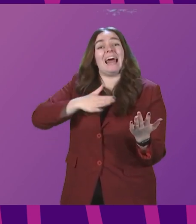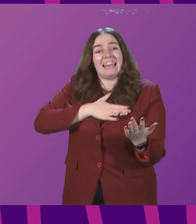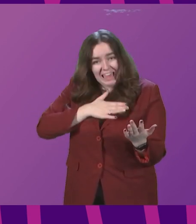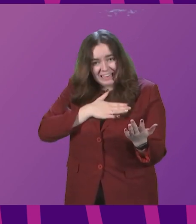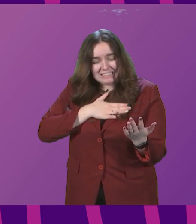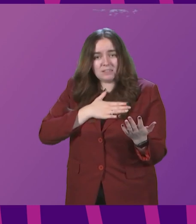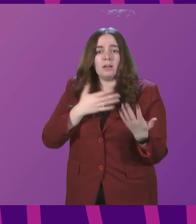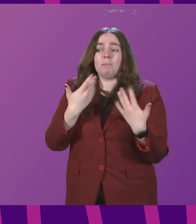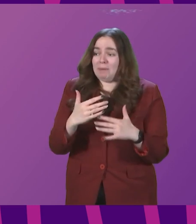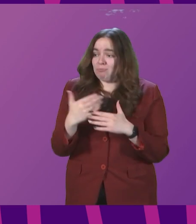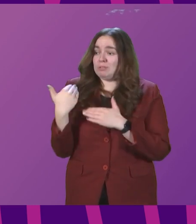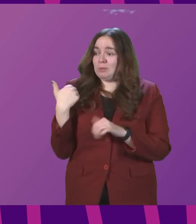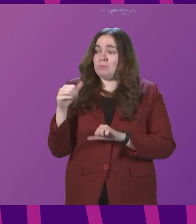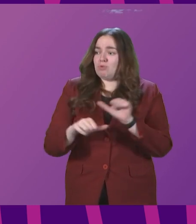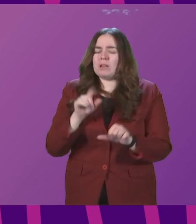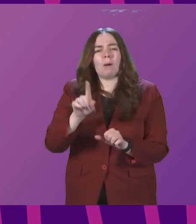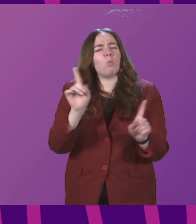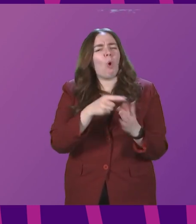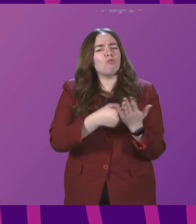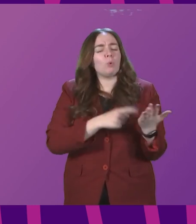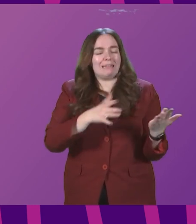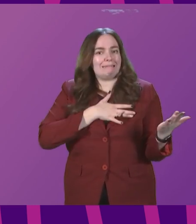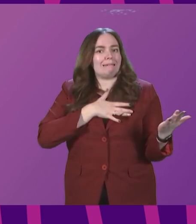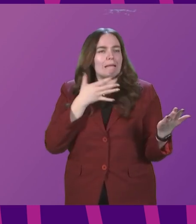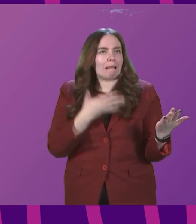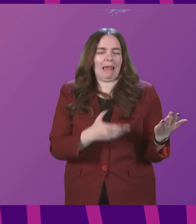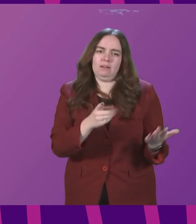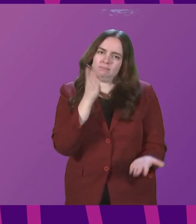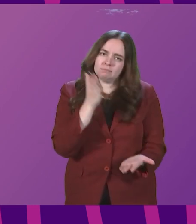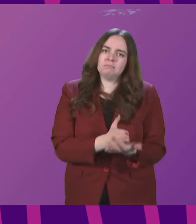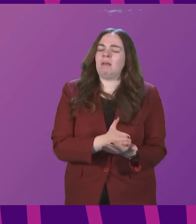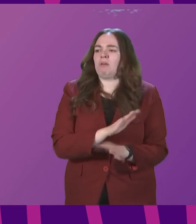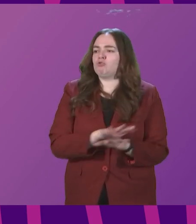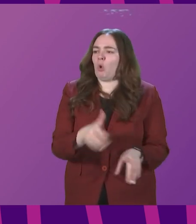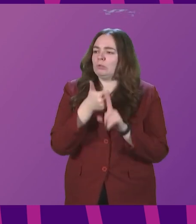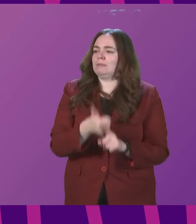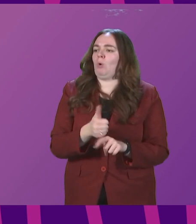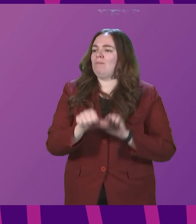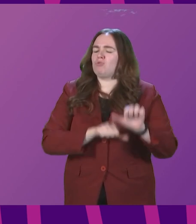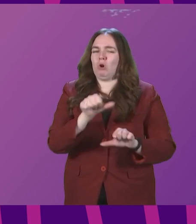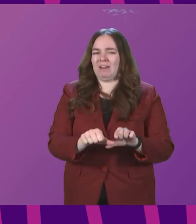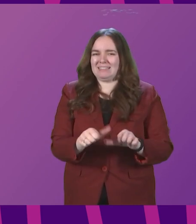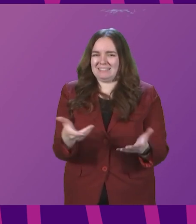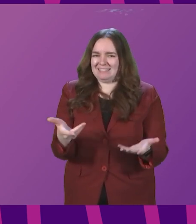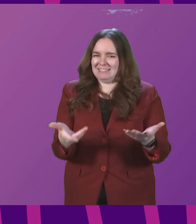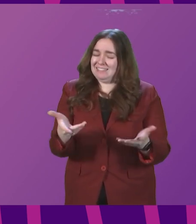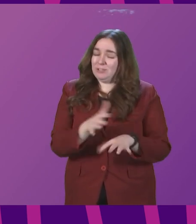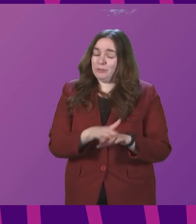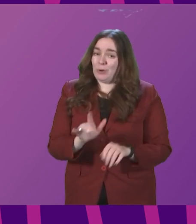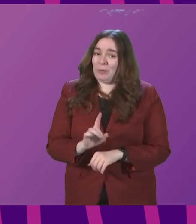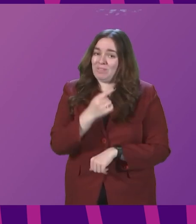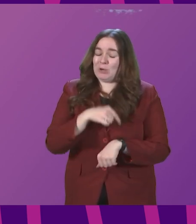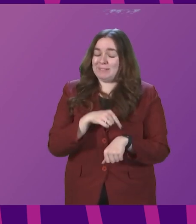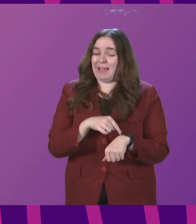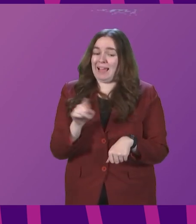for progress, but the measures he doesn't like, he's equally certain that they have not played any part in the progress. It's not for the first time a rather